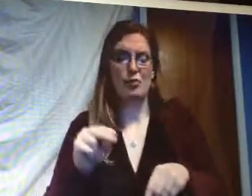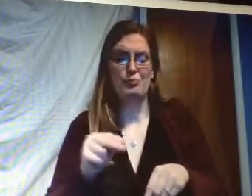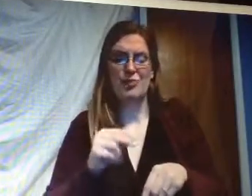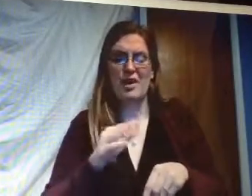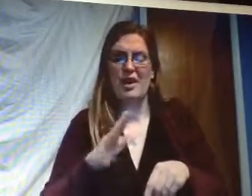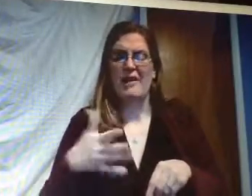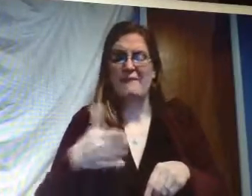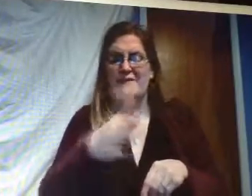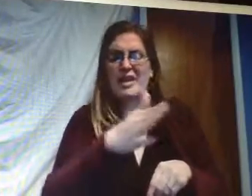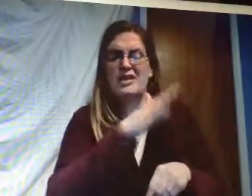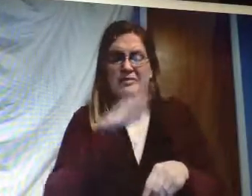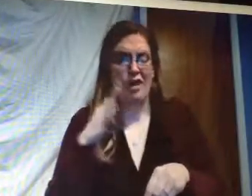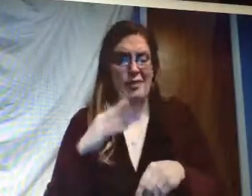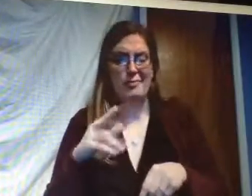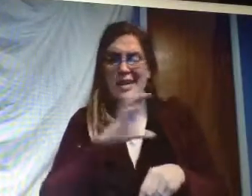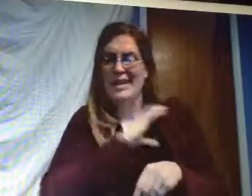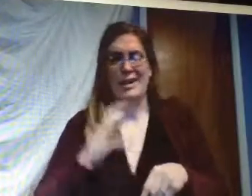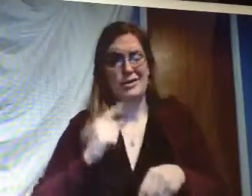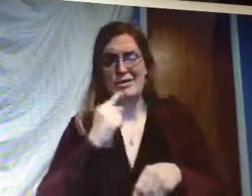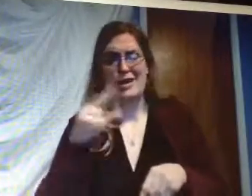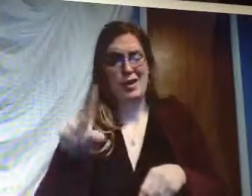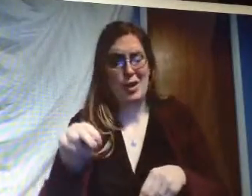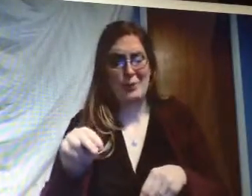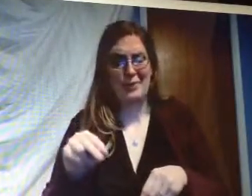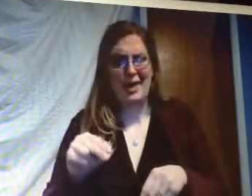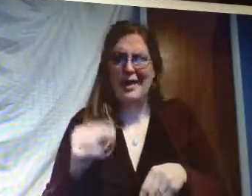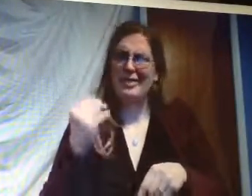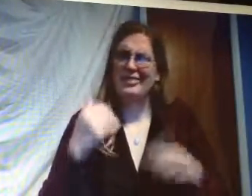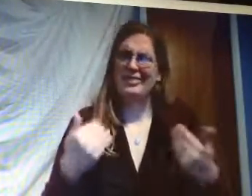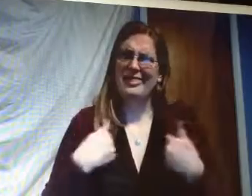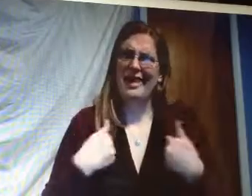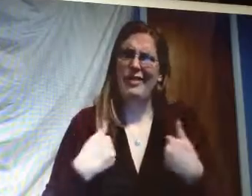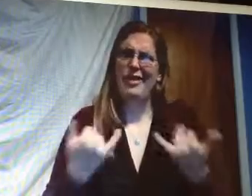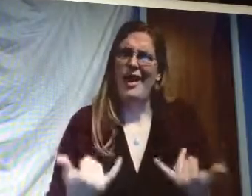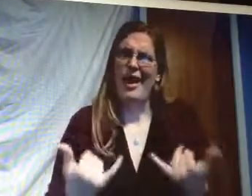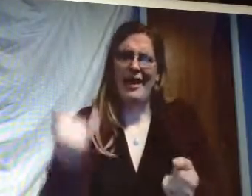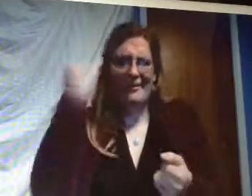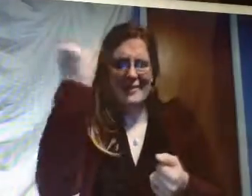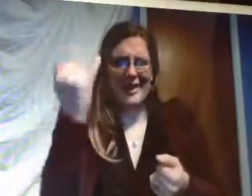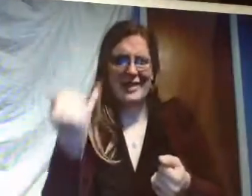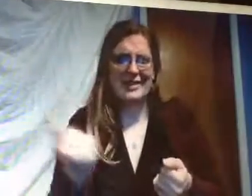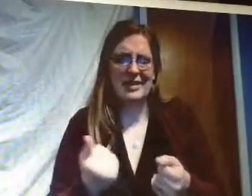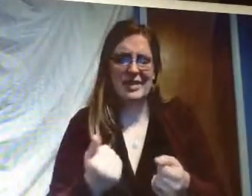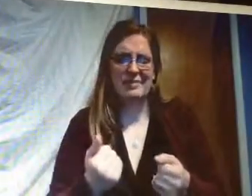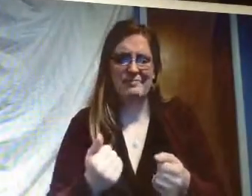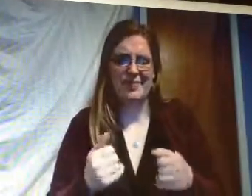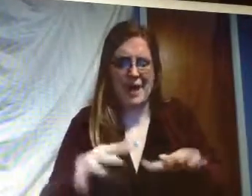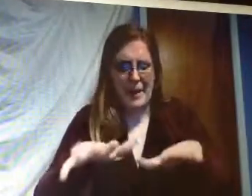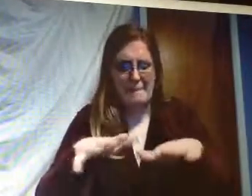said no and they wanted a fish farm the council said no so now they have the idea of